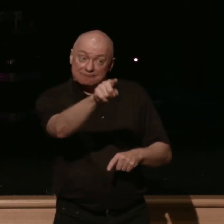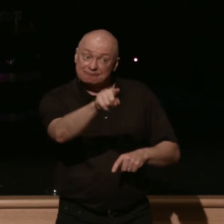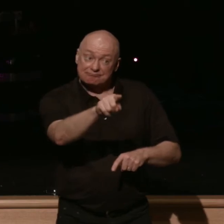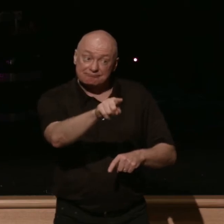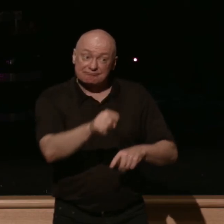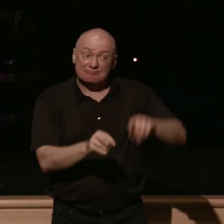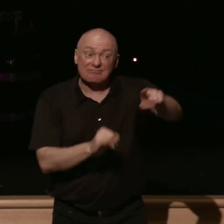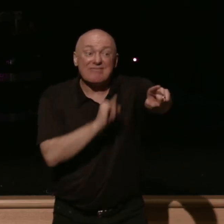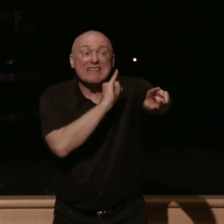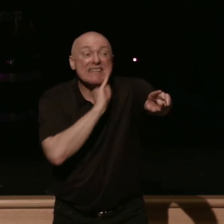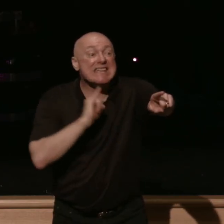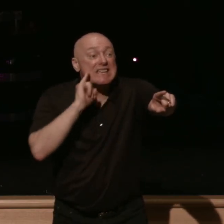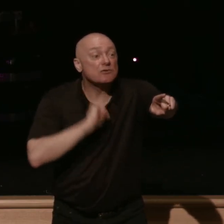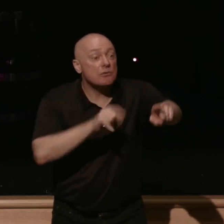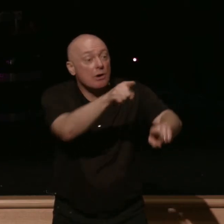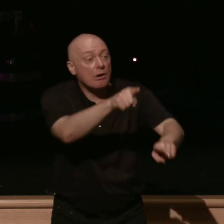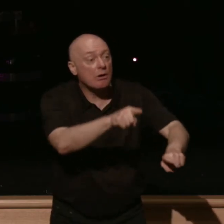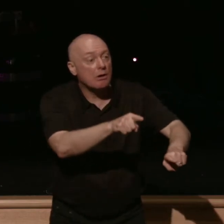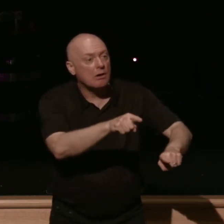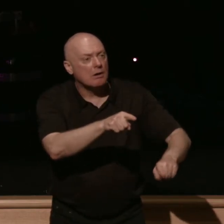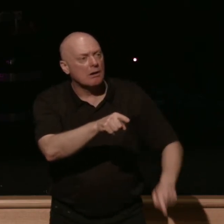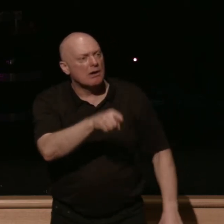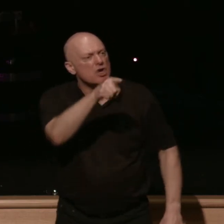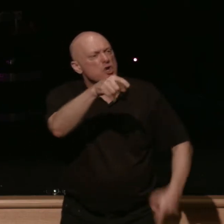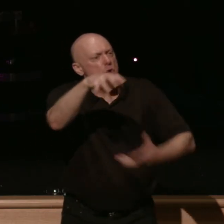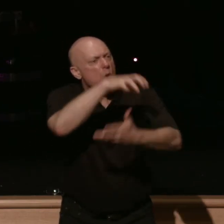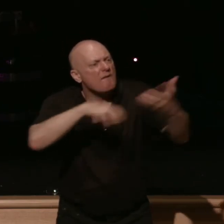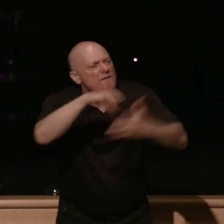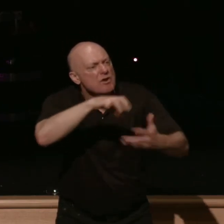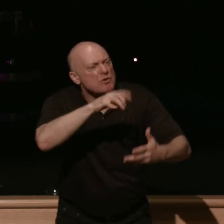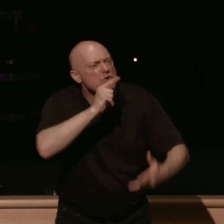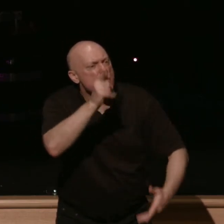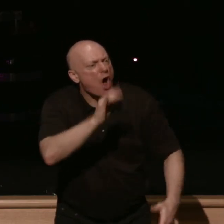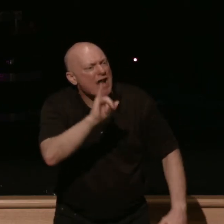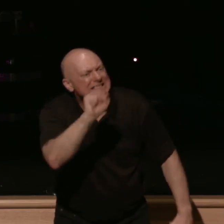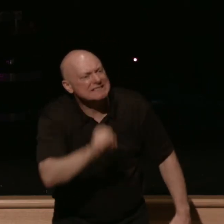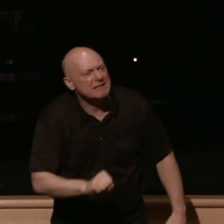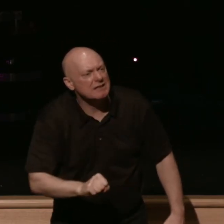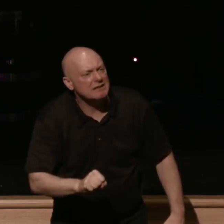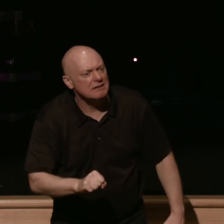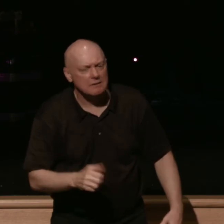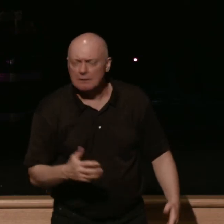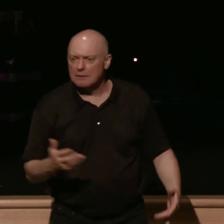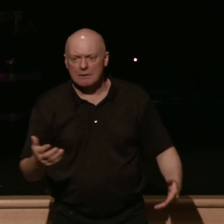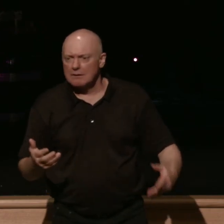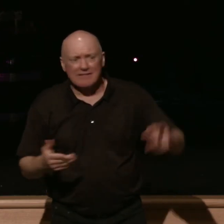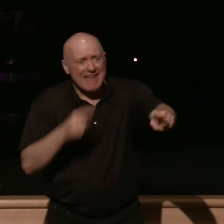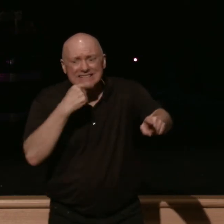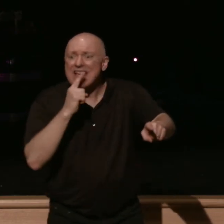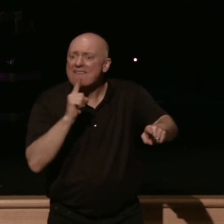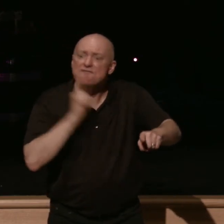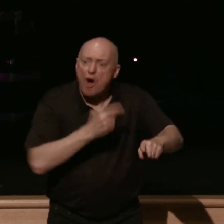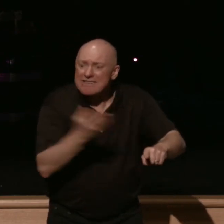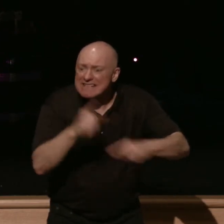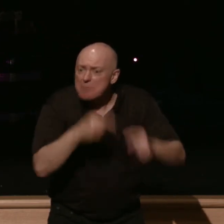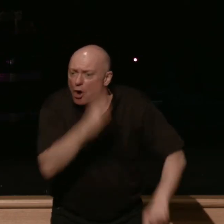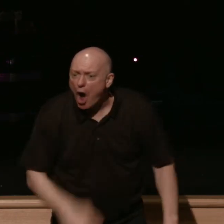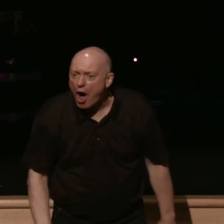they're calling out the confusion of who god is they're saying completely false things about who god is i